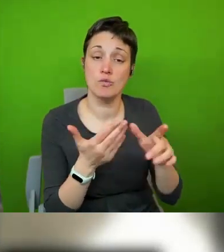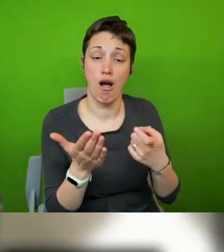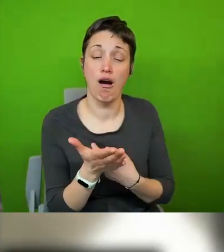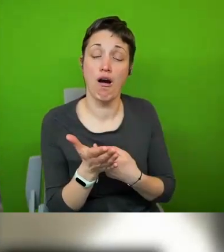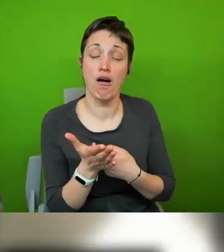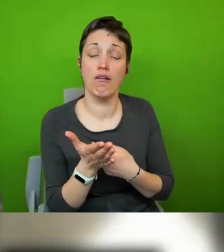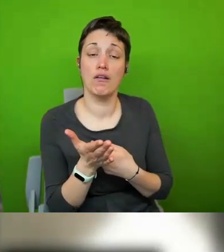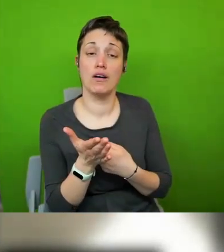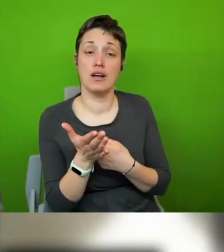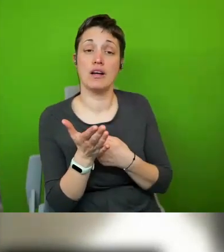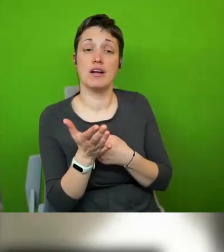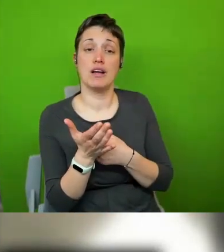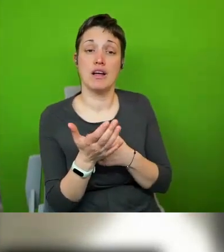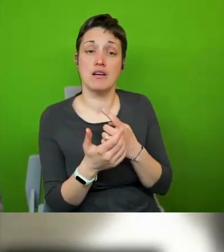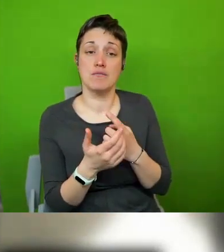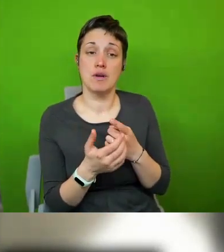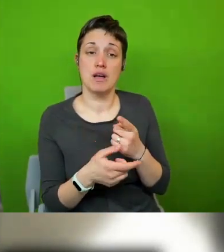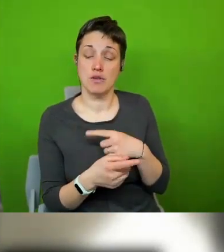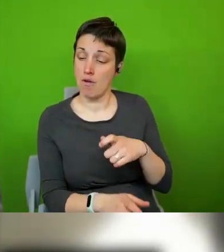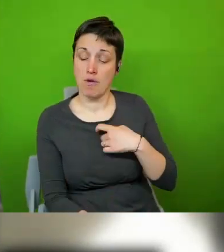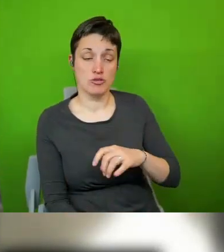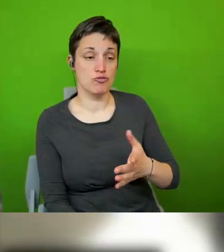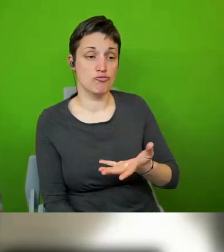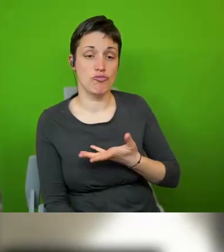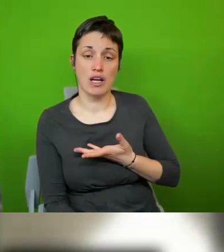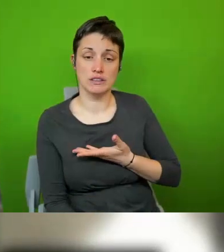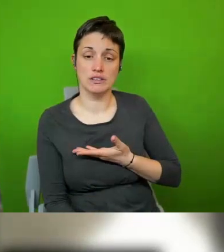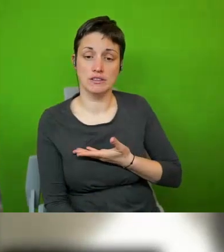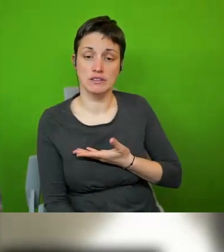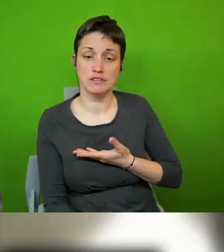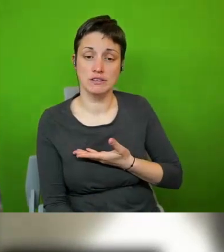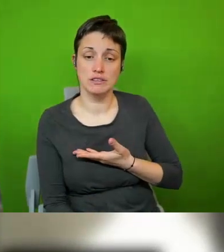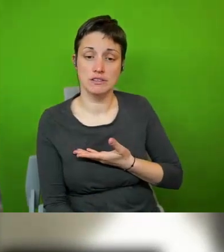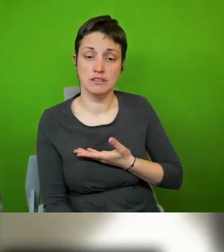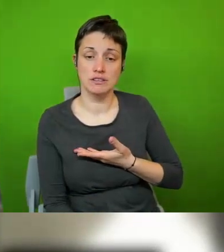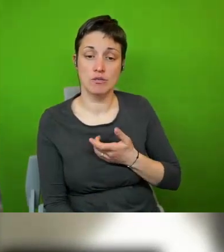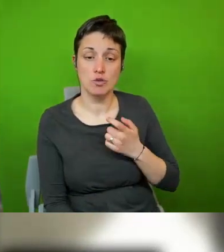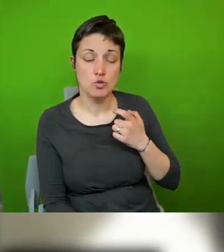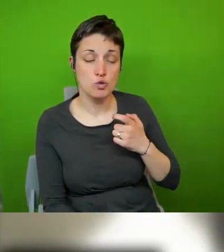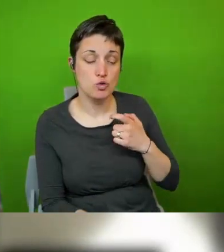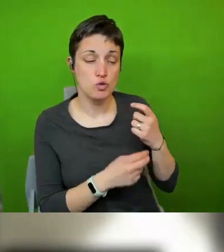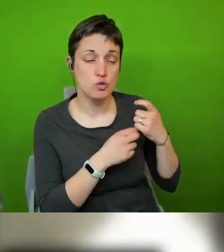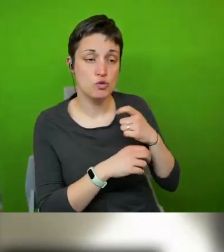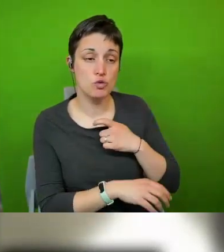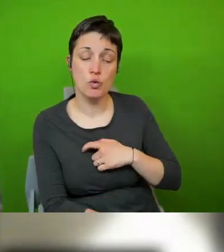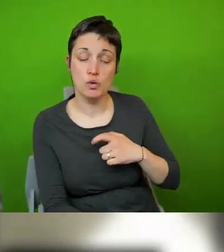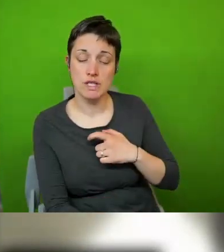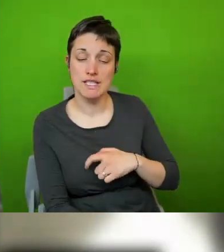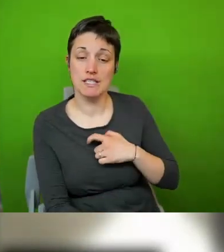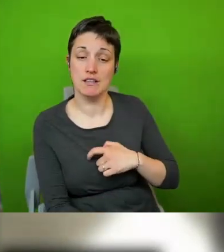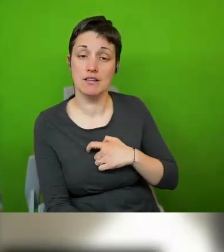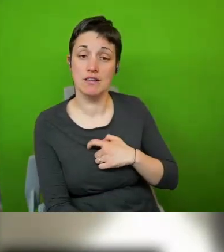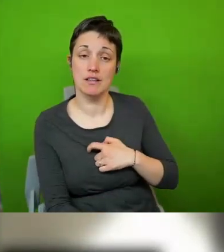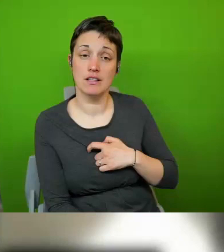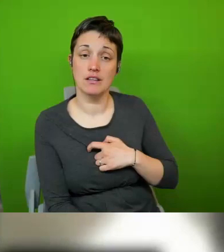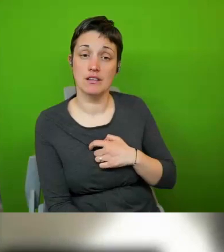are talking about duty bearers and right holders after all uh that there are ways and means to um to implement